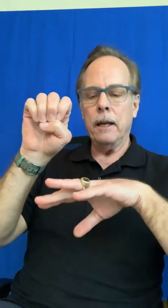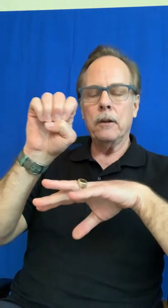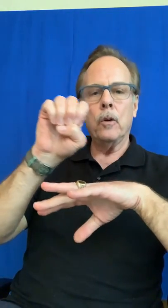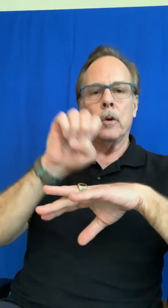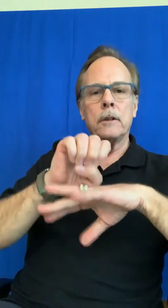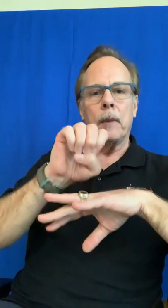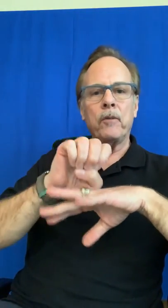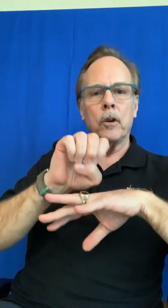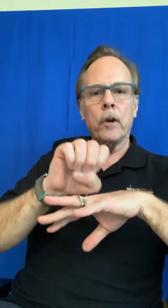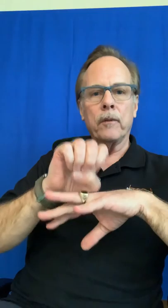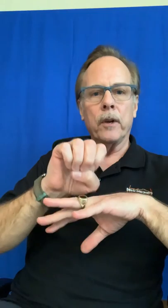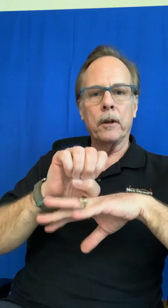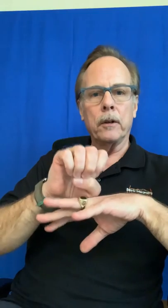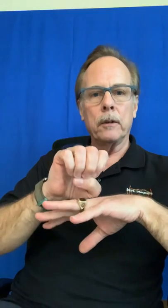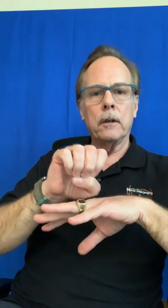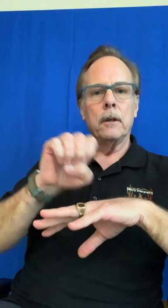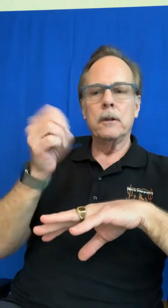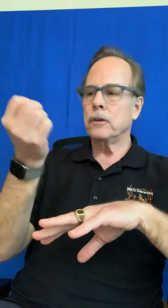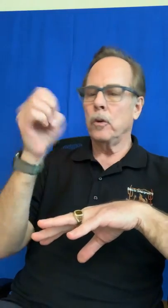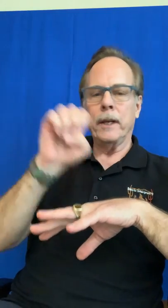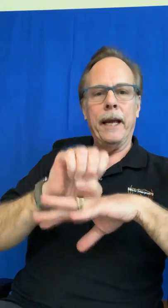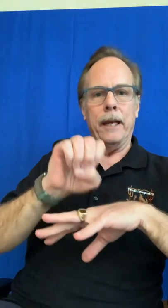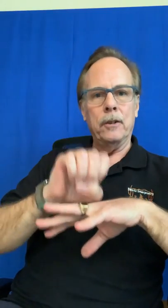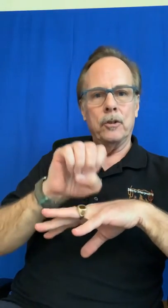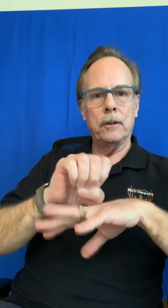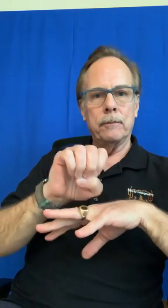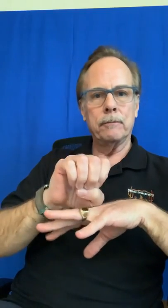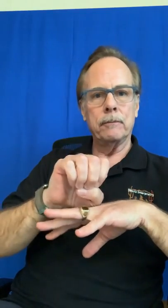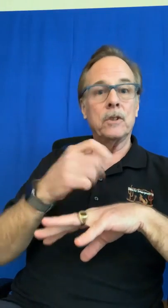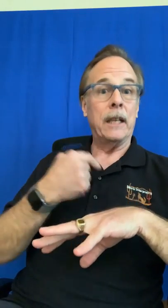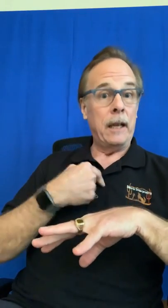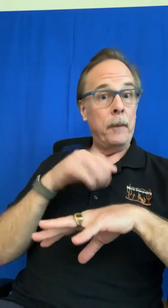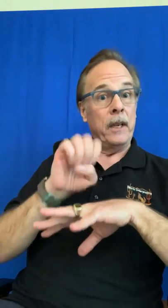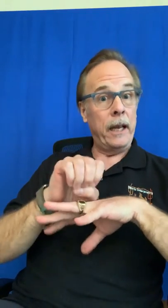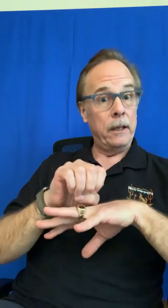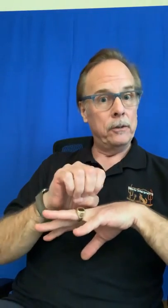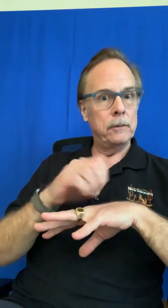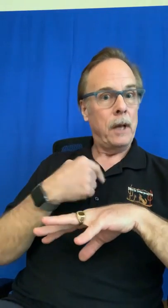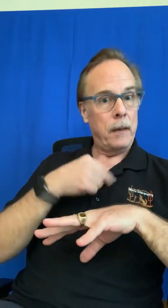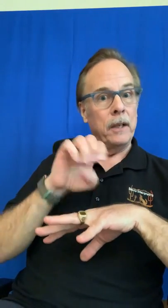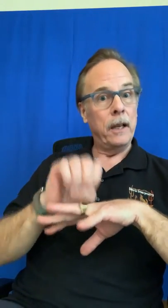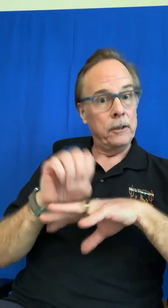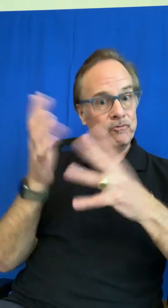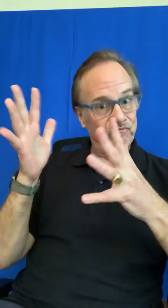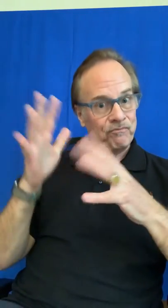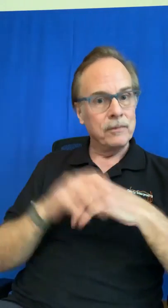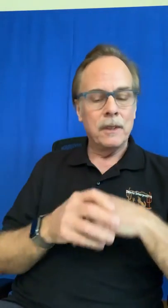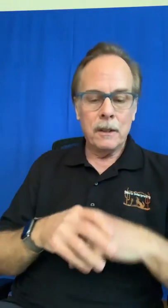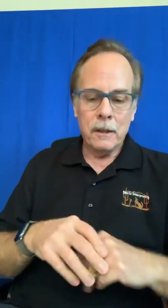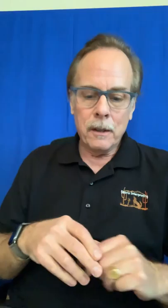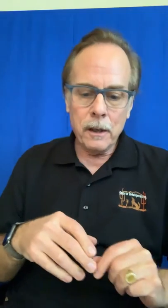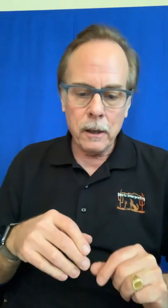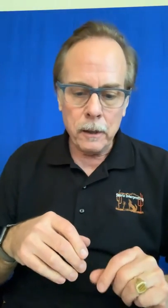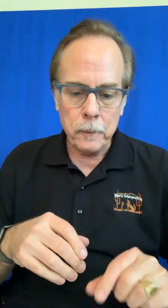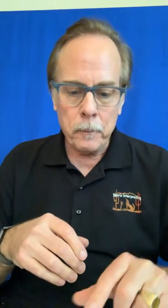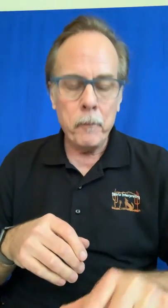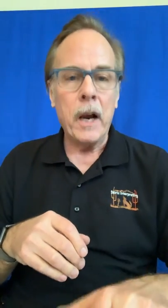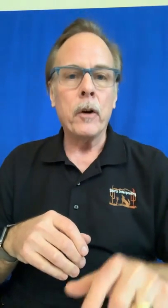on top of your ring finger so engaged it's like i'm engaged i'm engaged um mary